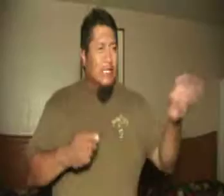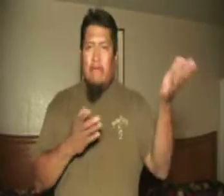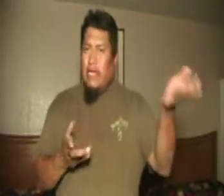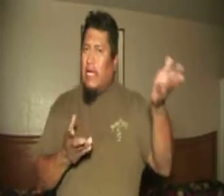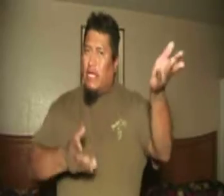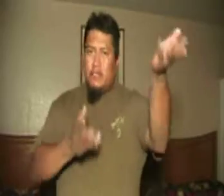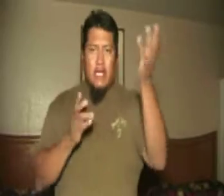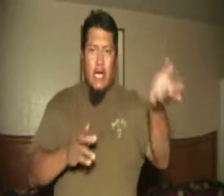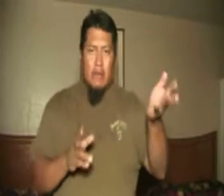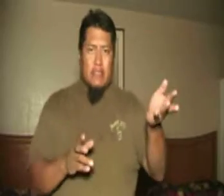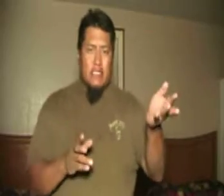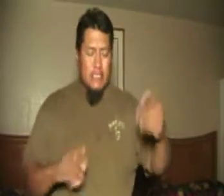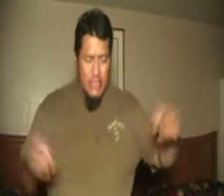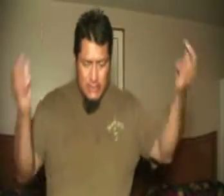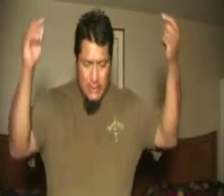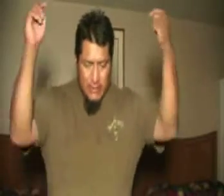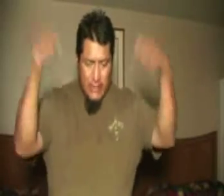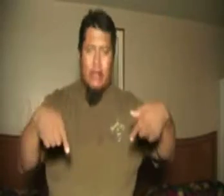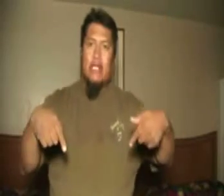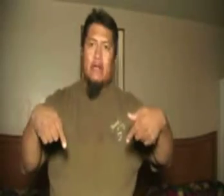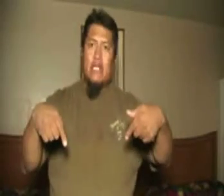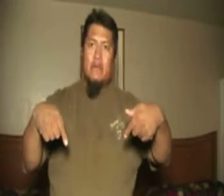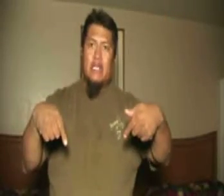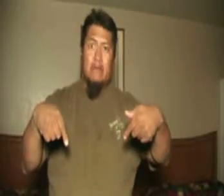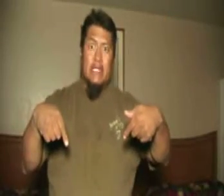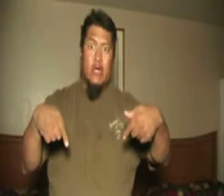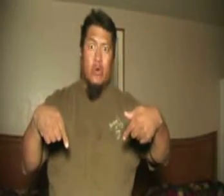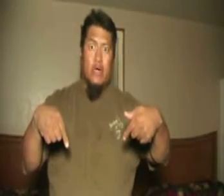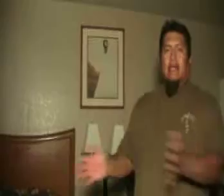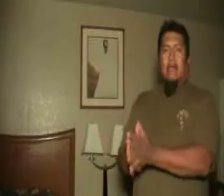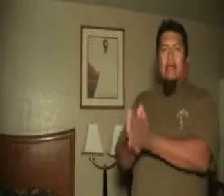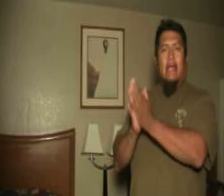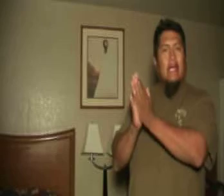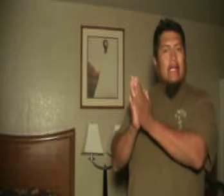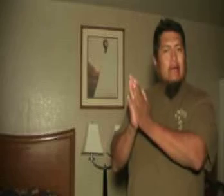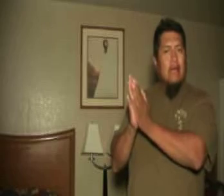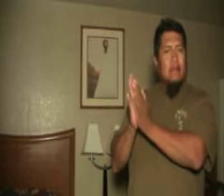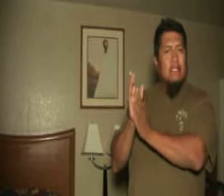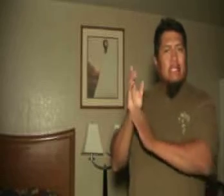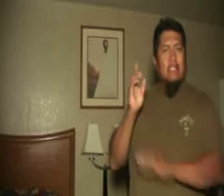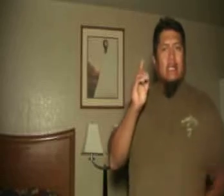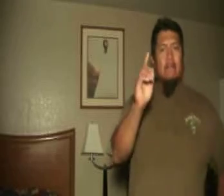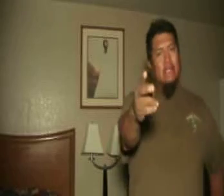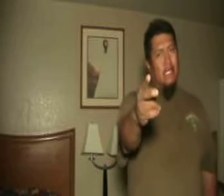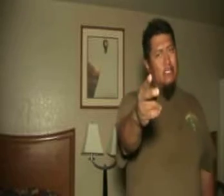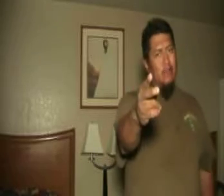leave any kind of interesting comments or suggestions down here in the crotch box below and that wraps up this edition of take two